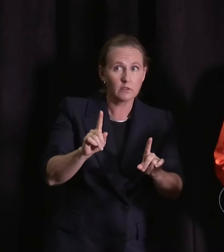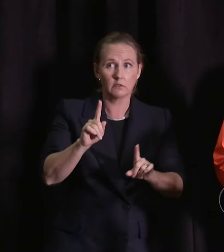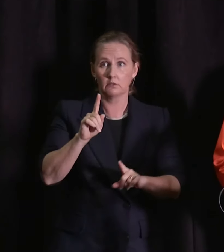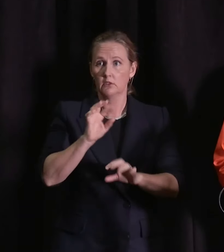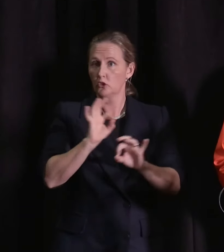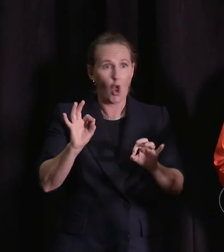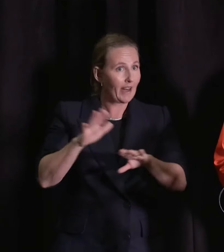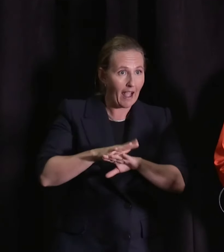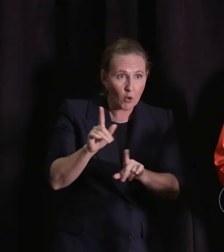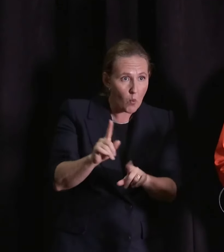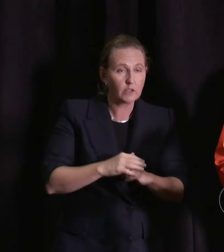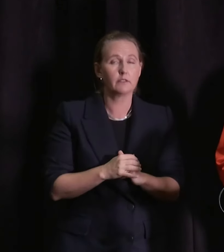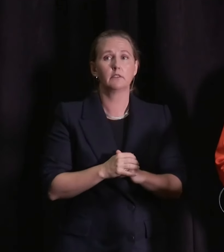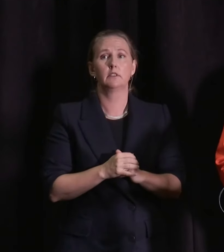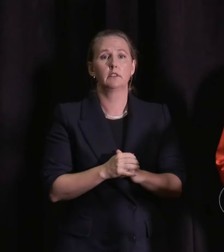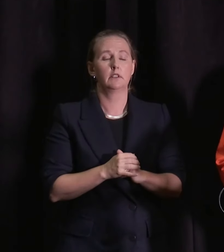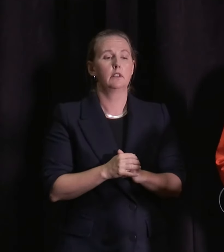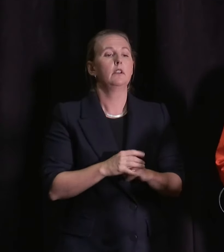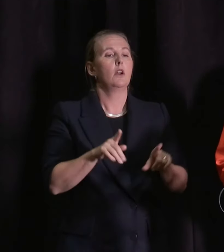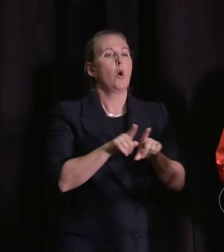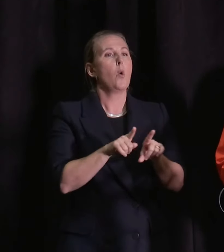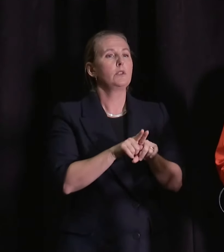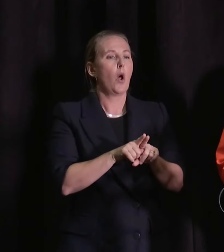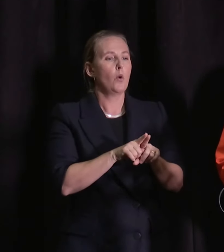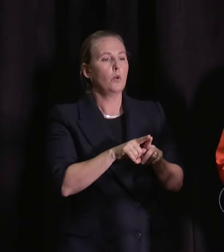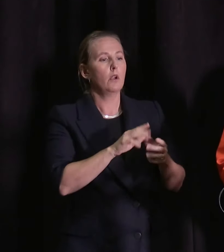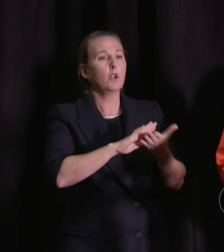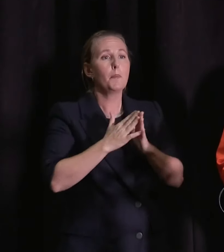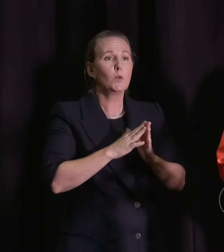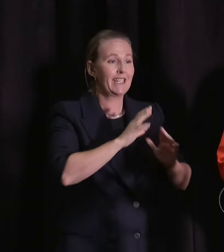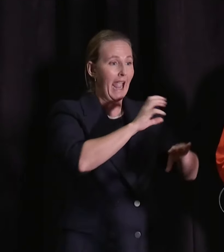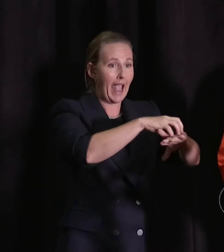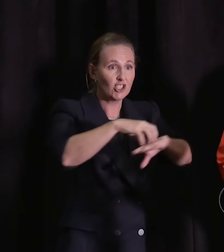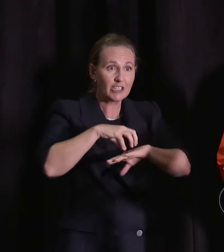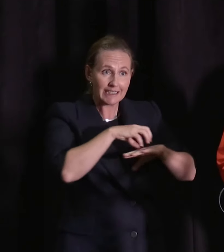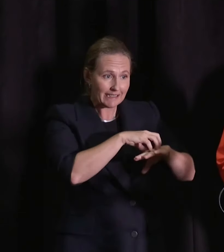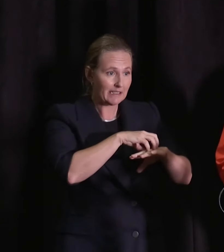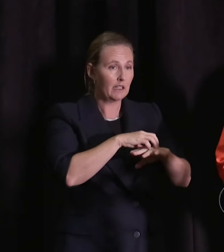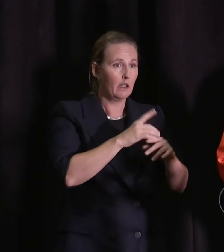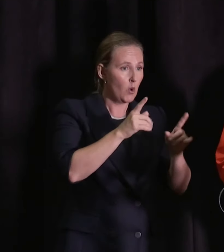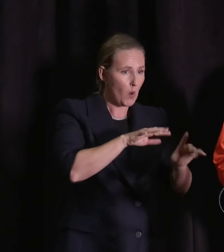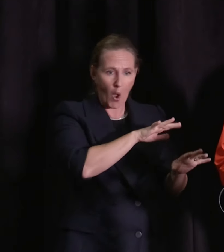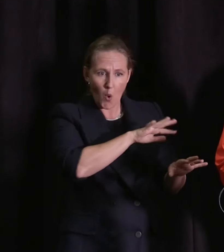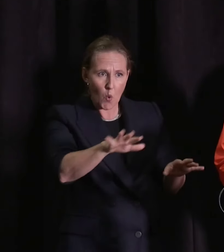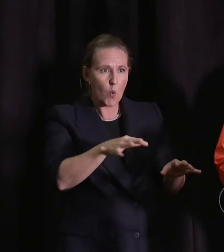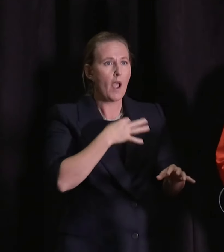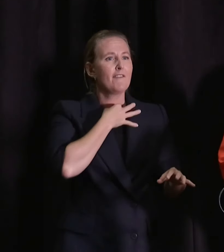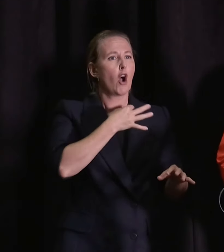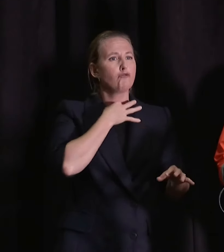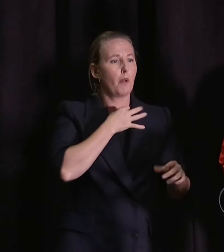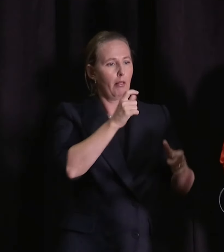will include working with all of the relevant community agencies to make sure that we're supporting those most vulnerable whānau who won't have